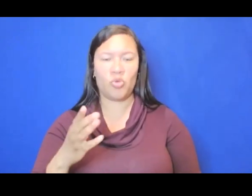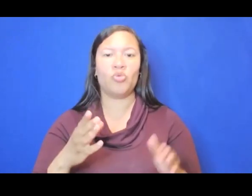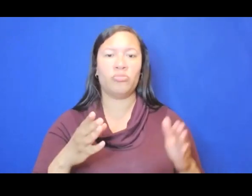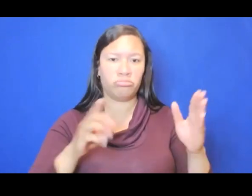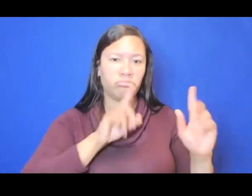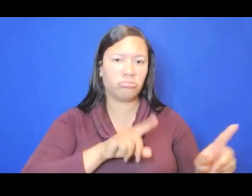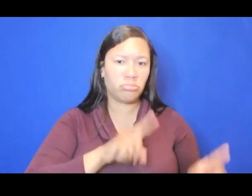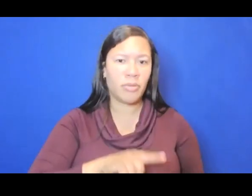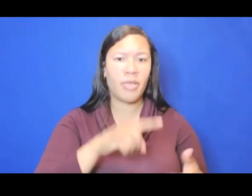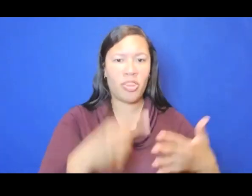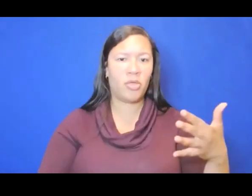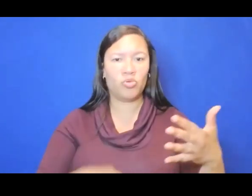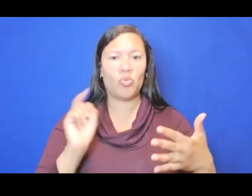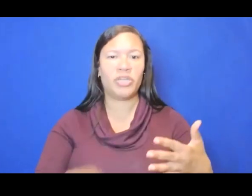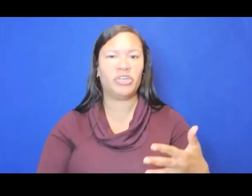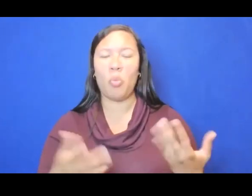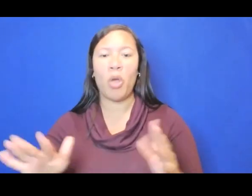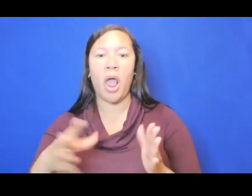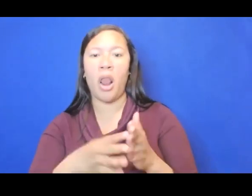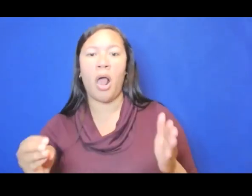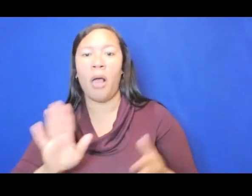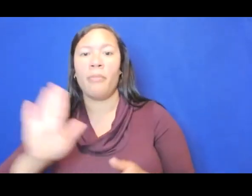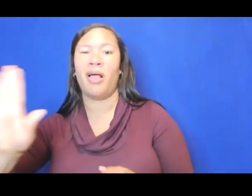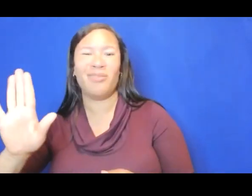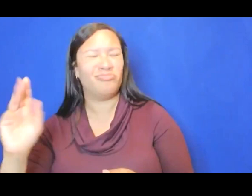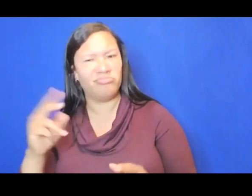questions in the project. All right.